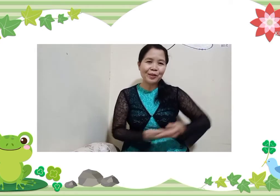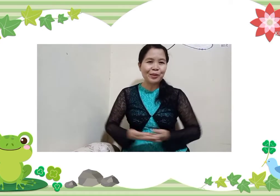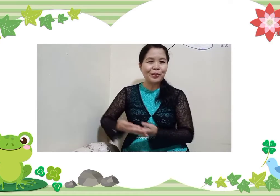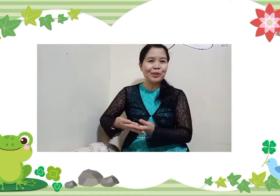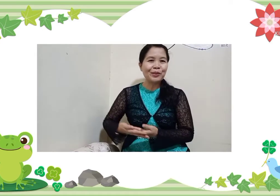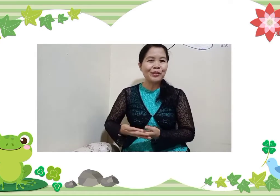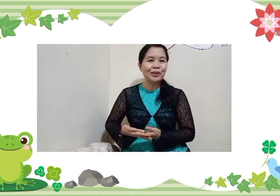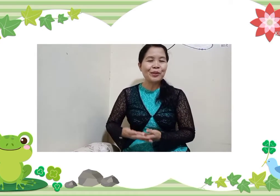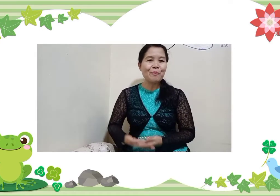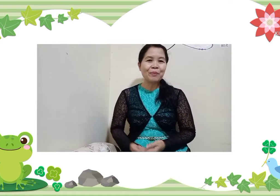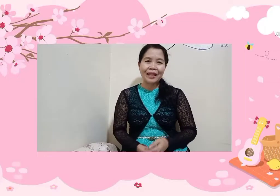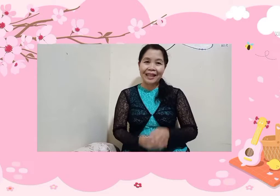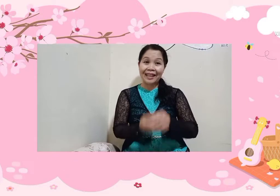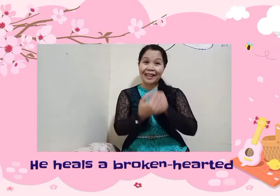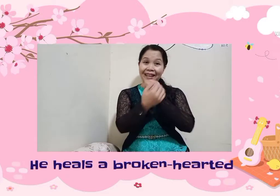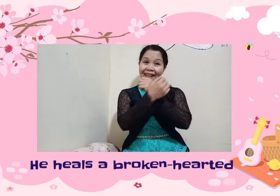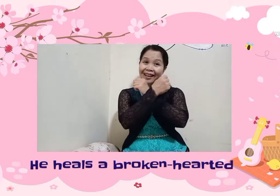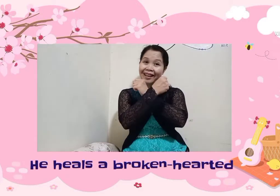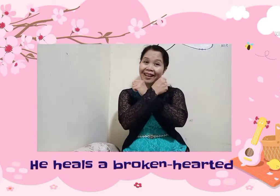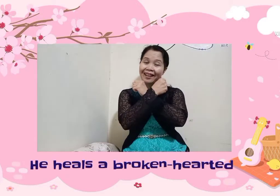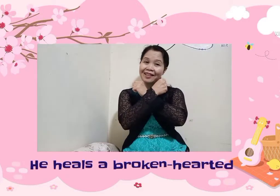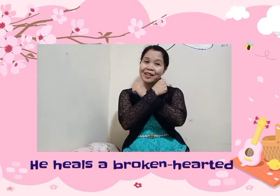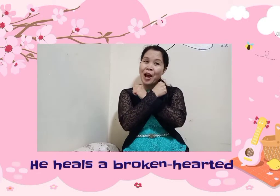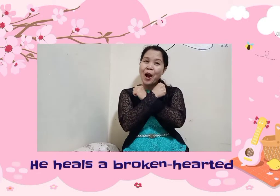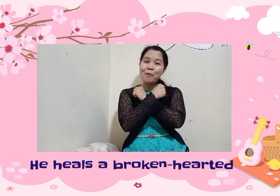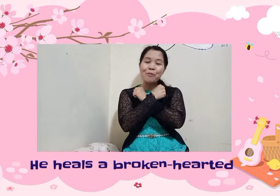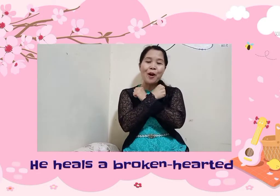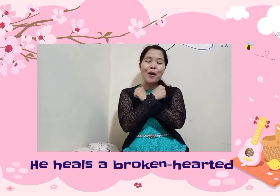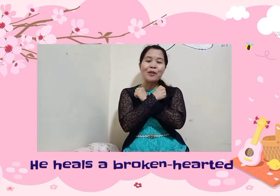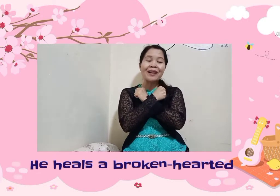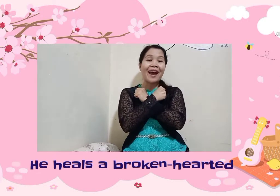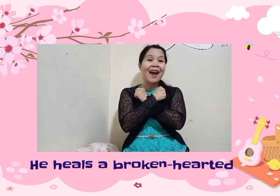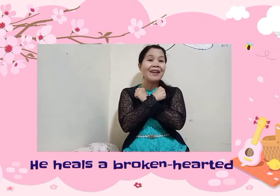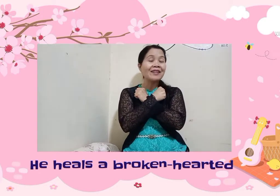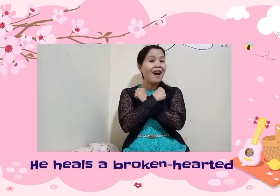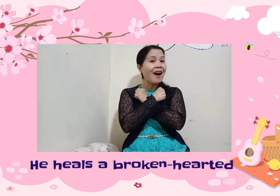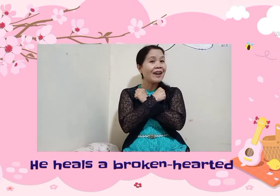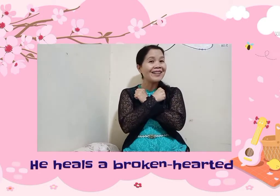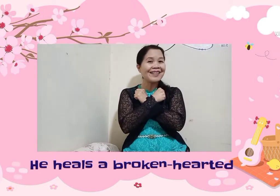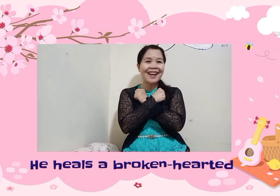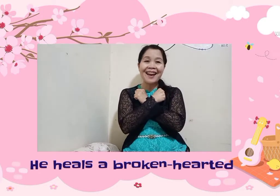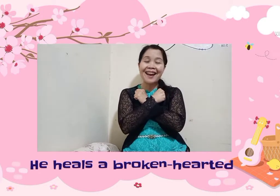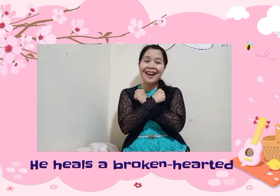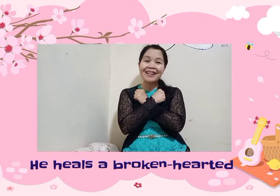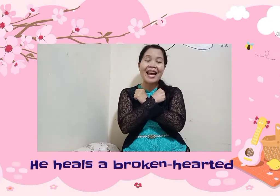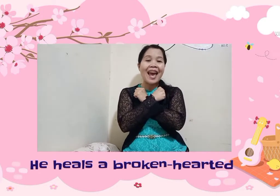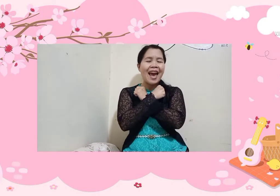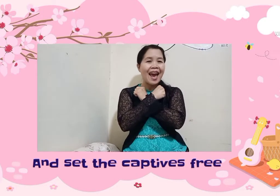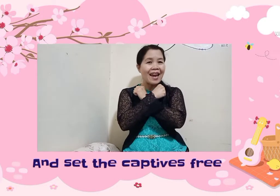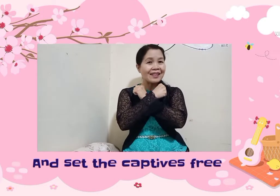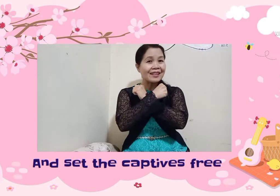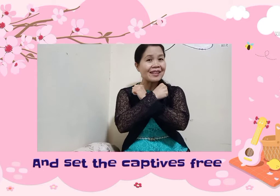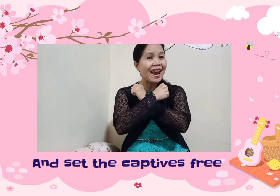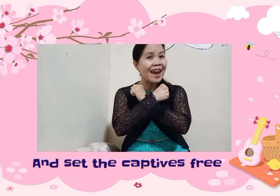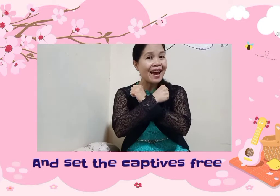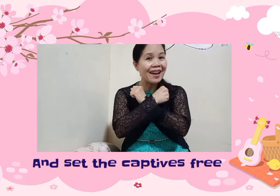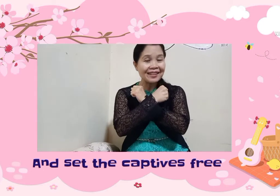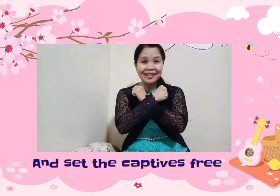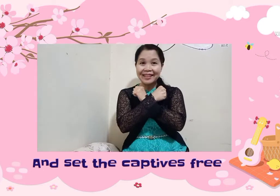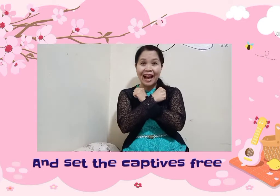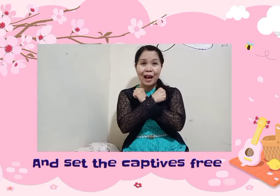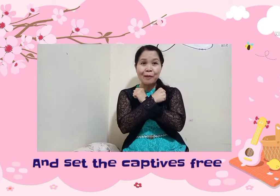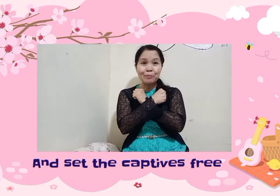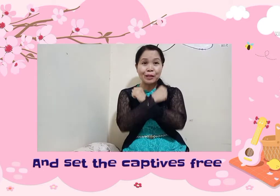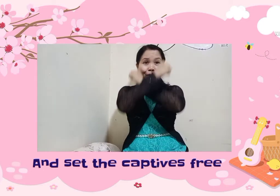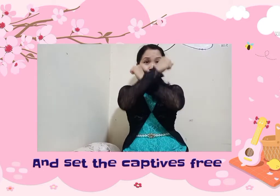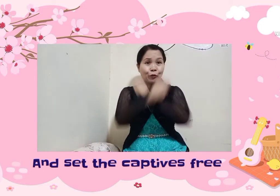me through. He heals a broken hearted and set